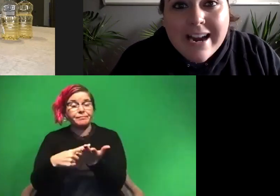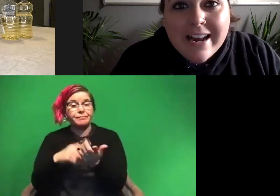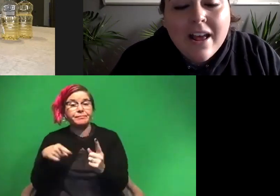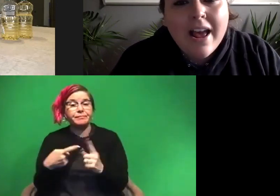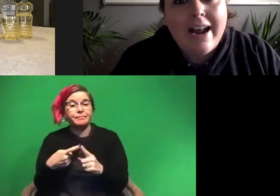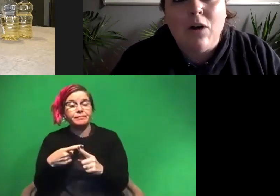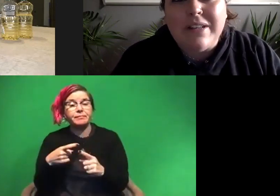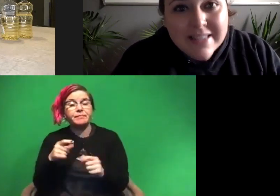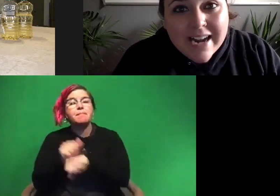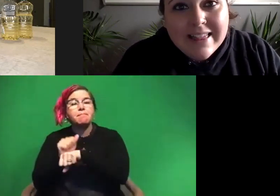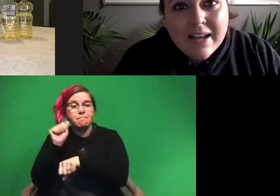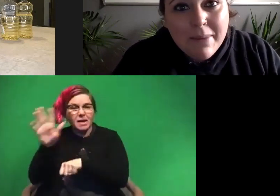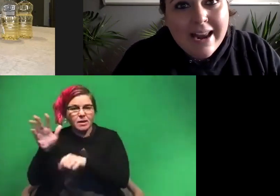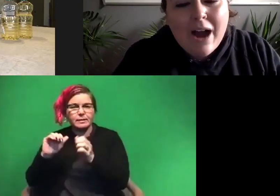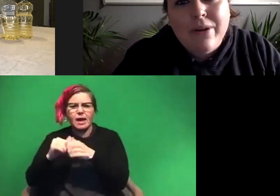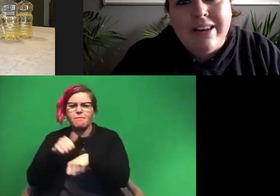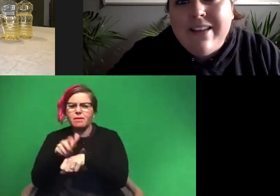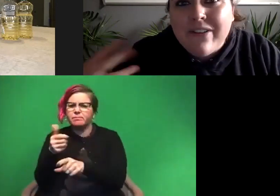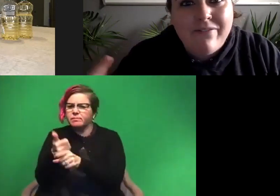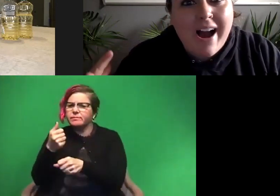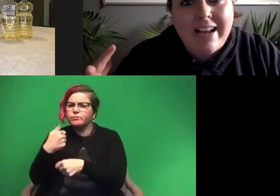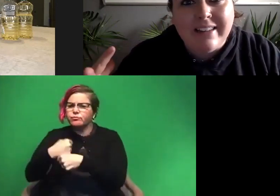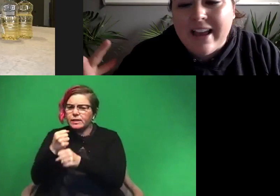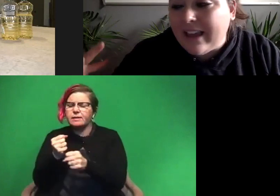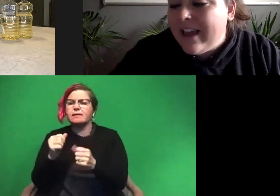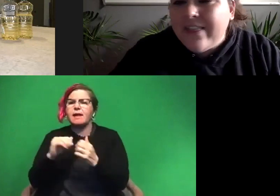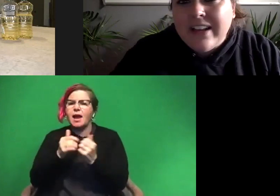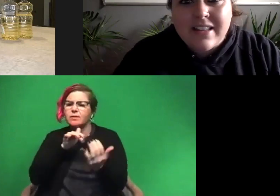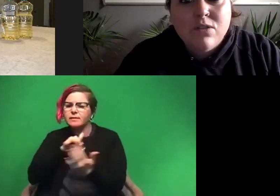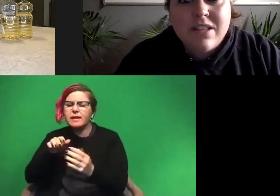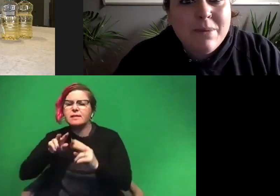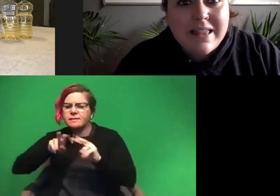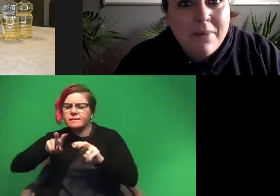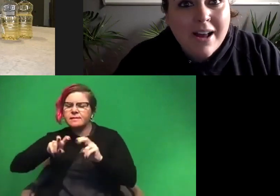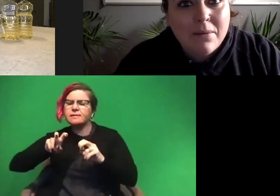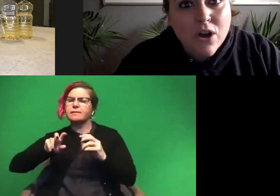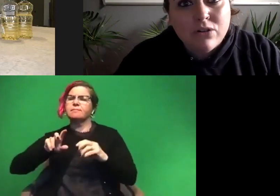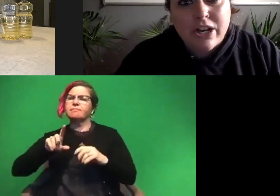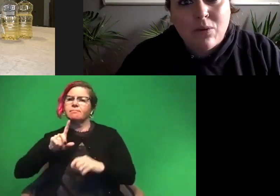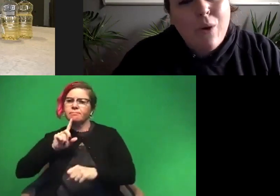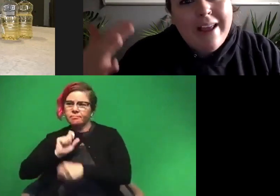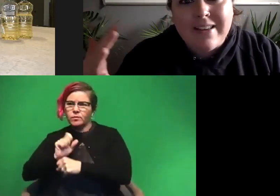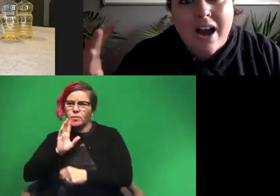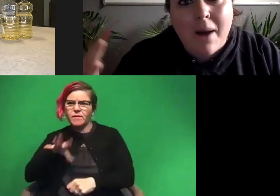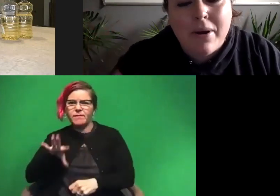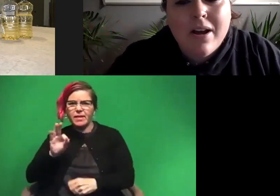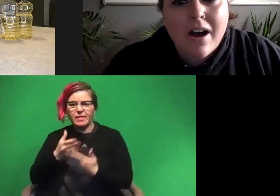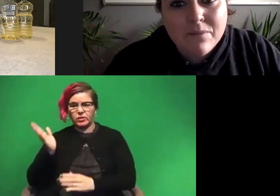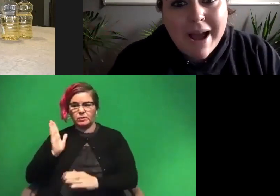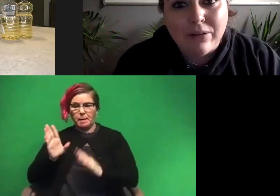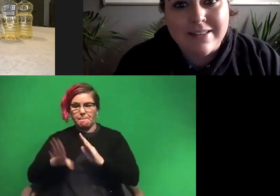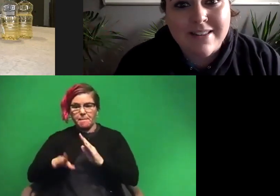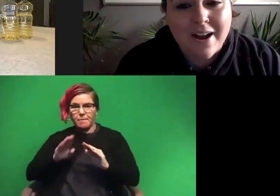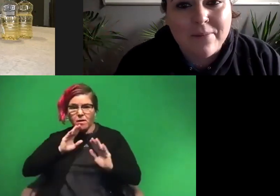are created and how we study them and how we can even find like things that used to be at the bottom of the ocean way at the top